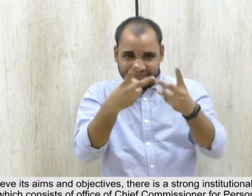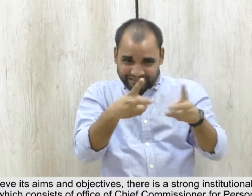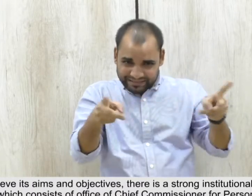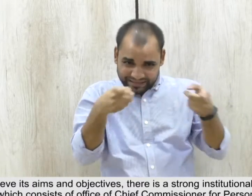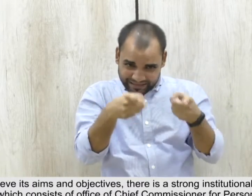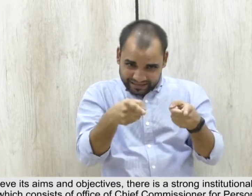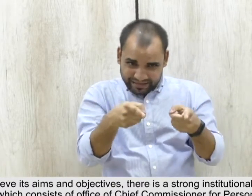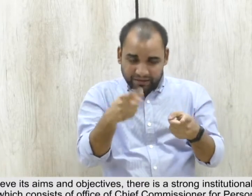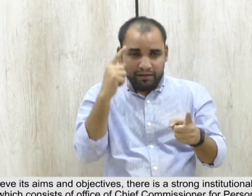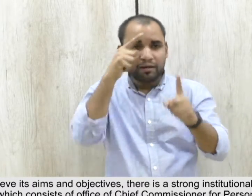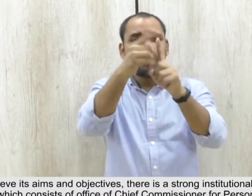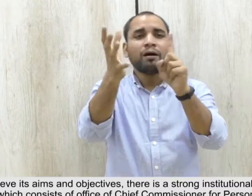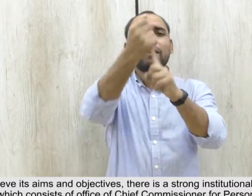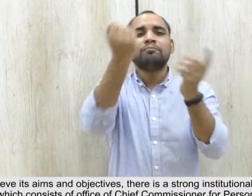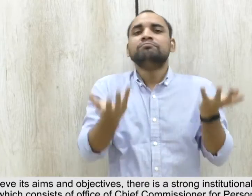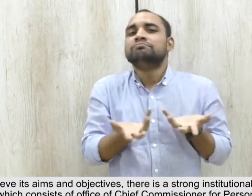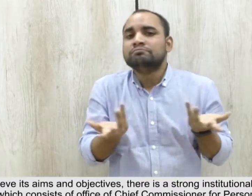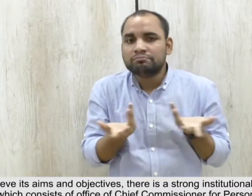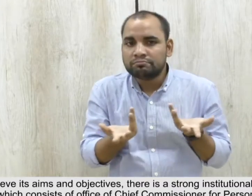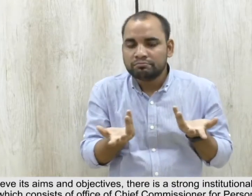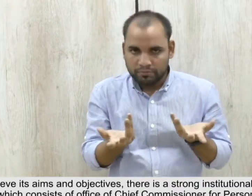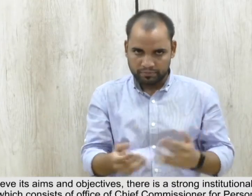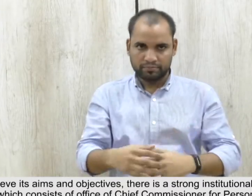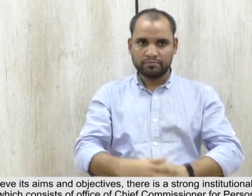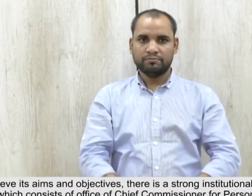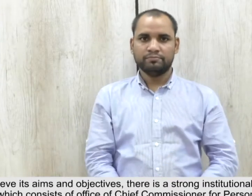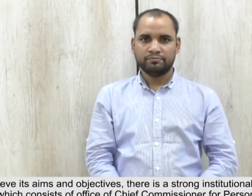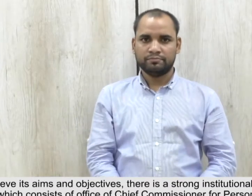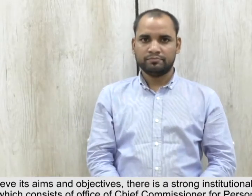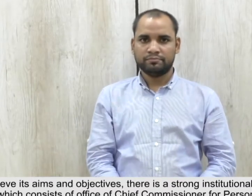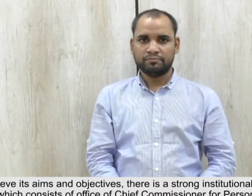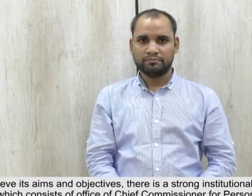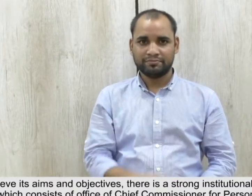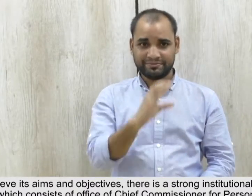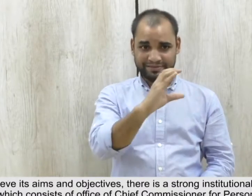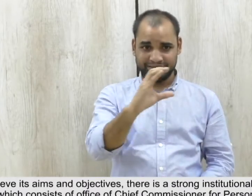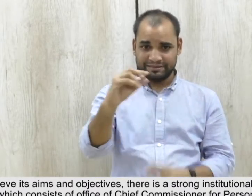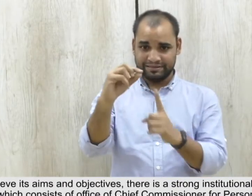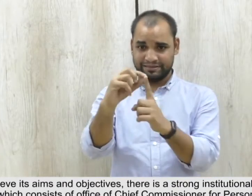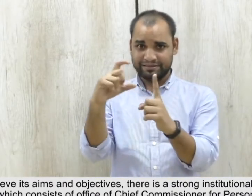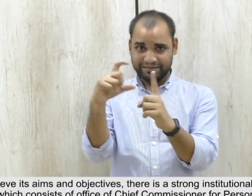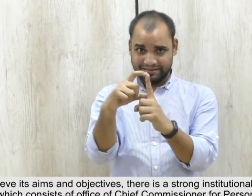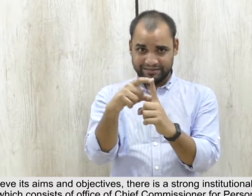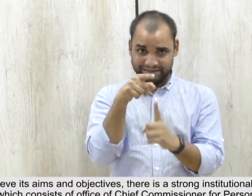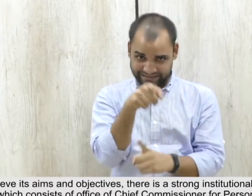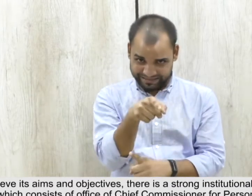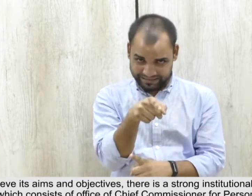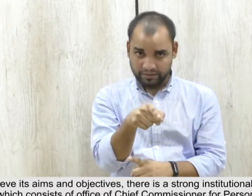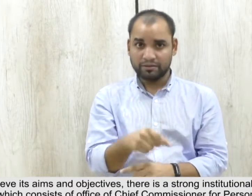To achieve its aims and objectives, there is a strong institutional framework of the Department which consists of